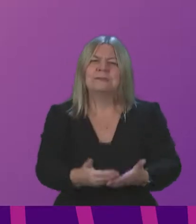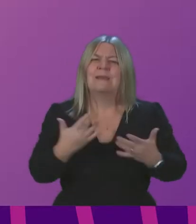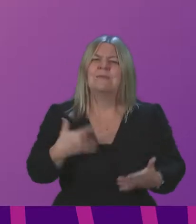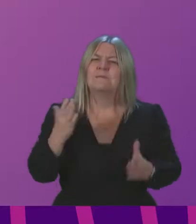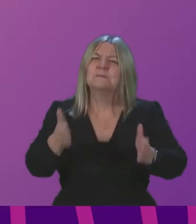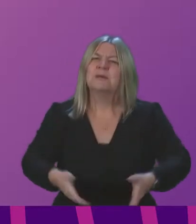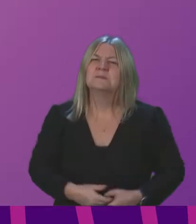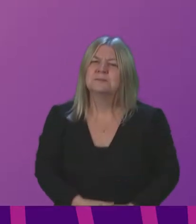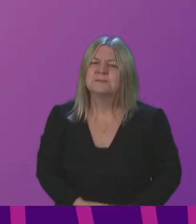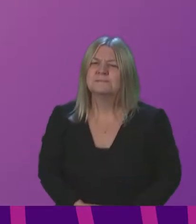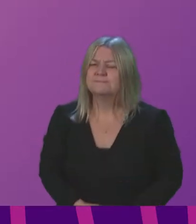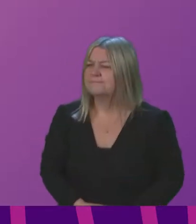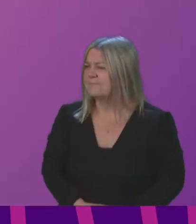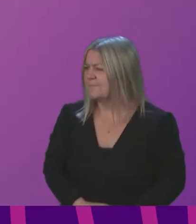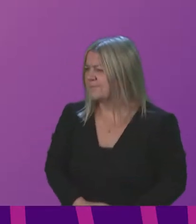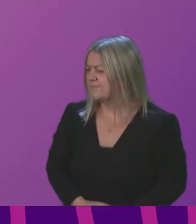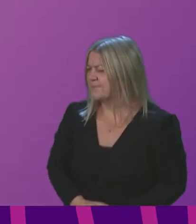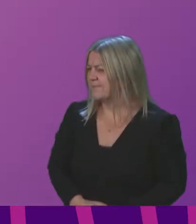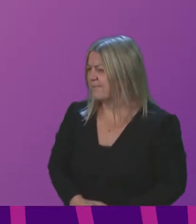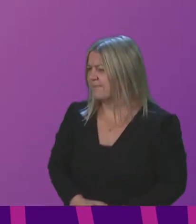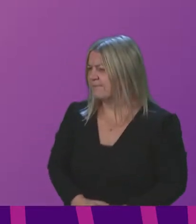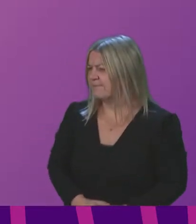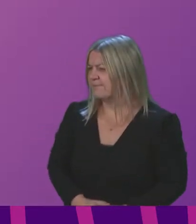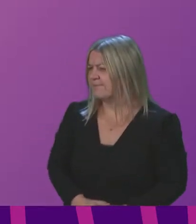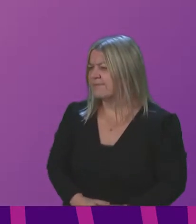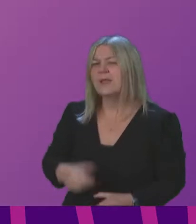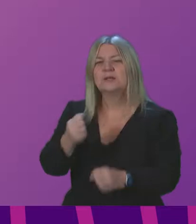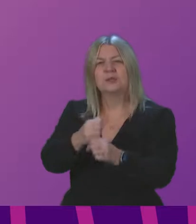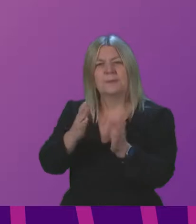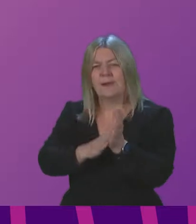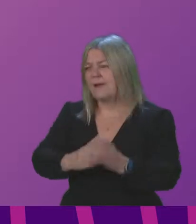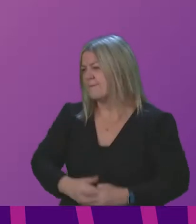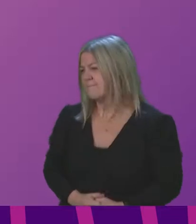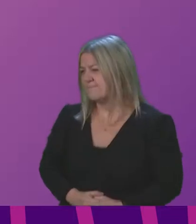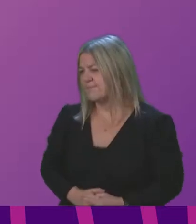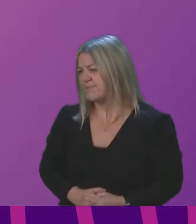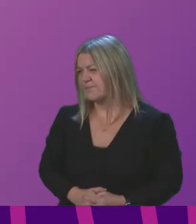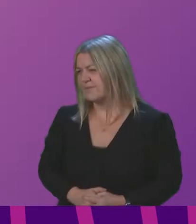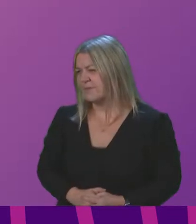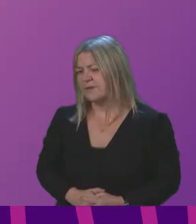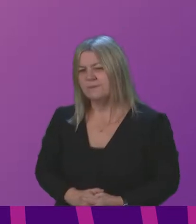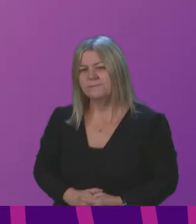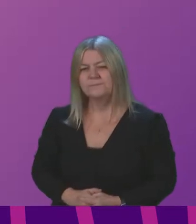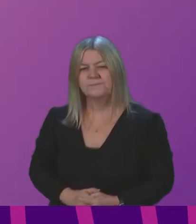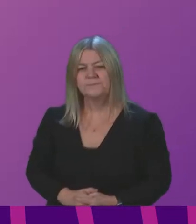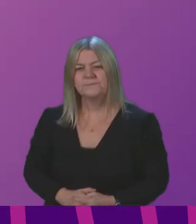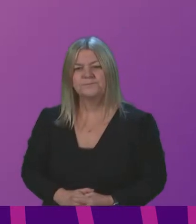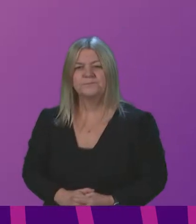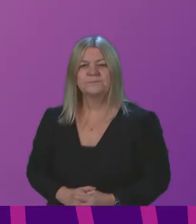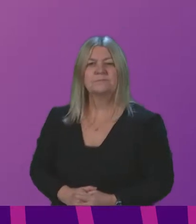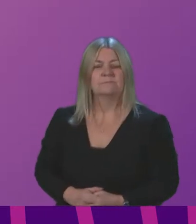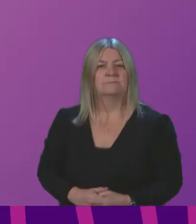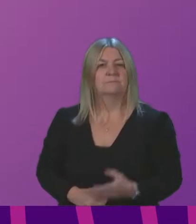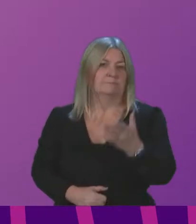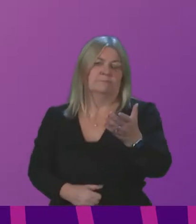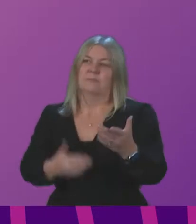Thank you very much, Mr Coffey. I call Gillian Mackay who will be followed by Craig Hoy. Four minutes, Ms Mackay. Thank you, Deputy Presiding Officer. I welcome the opportunity